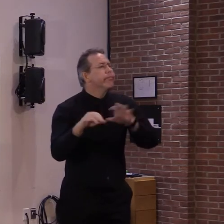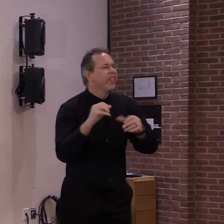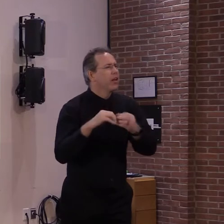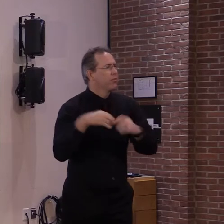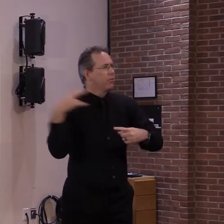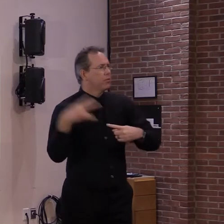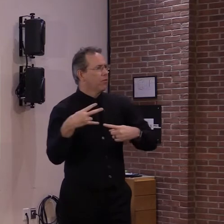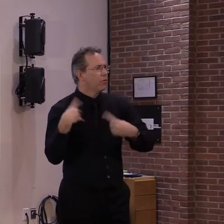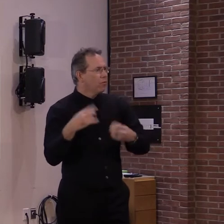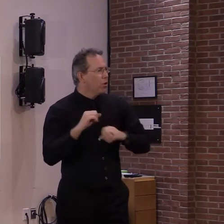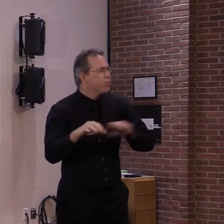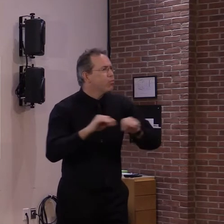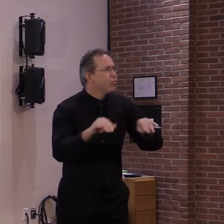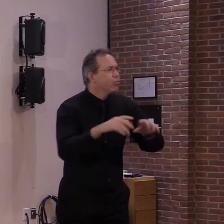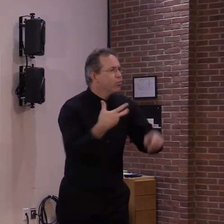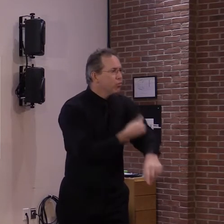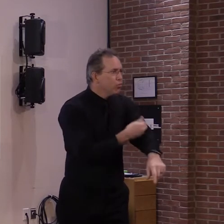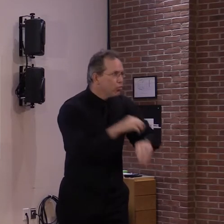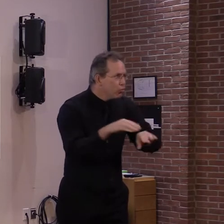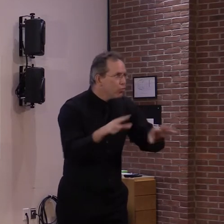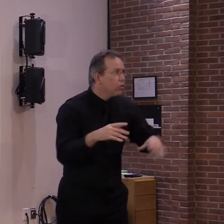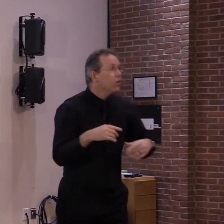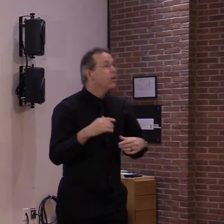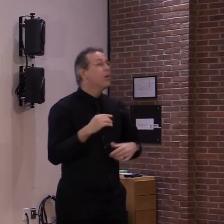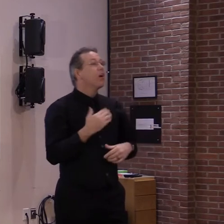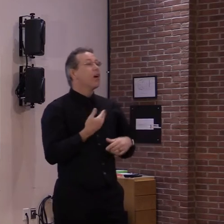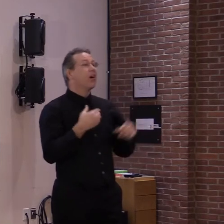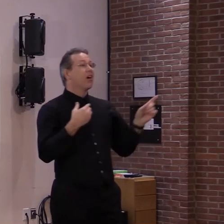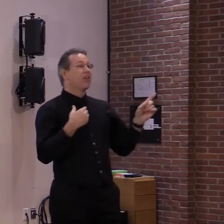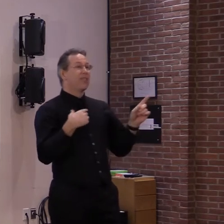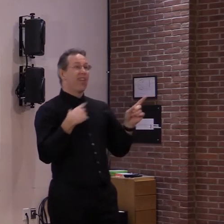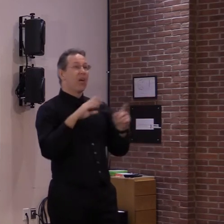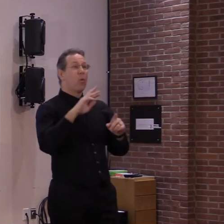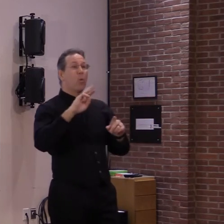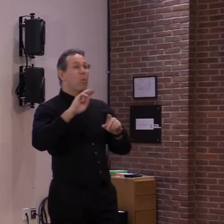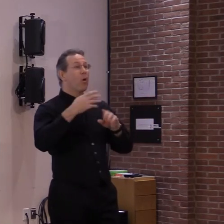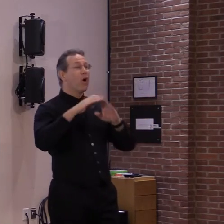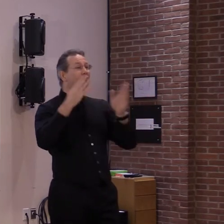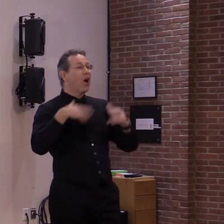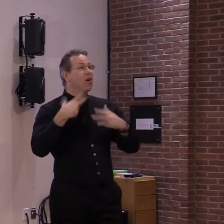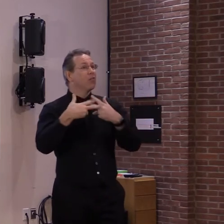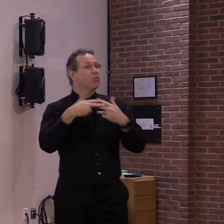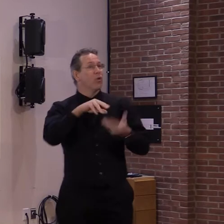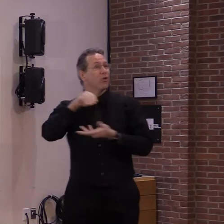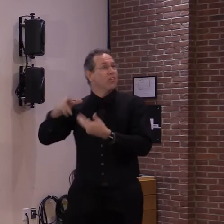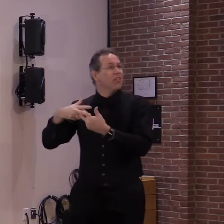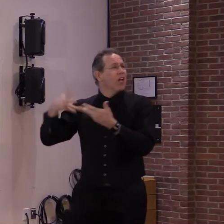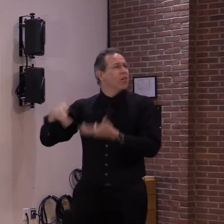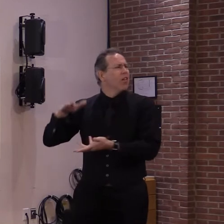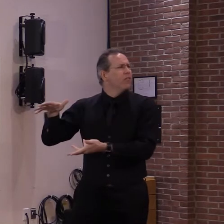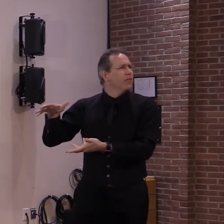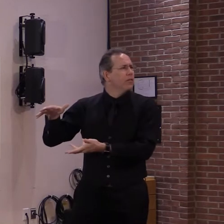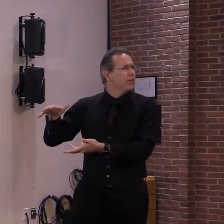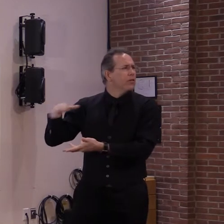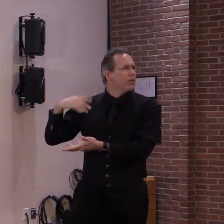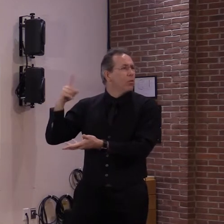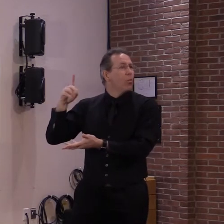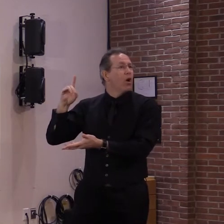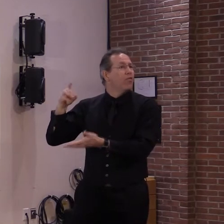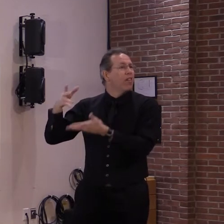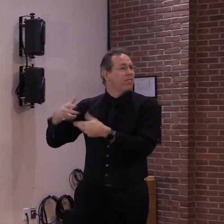only 100 doses in the warehouse. So it means it's out for distribution. The federal pharmacy program